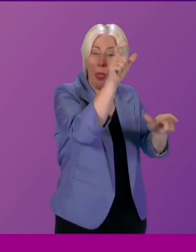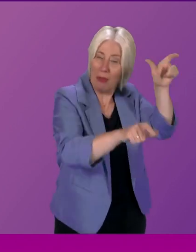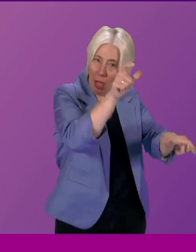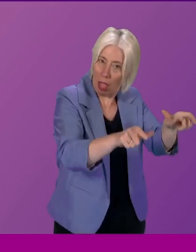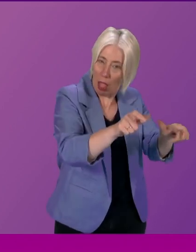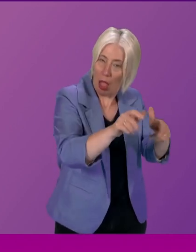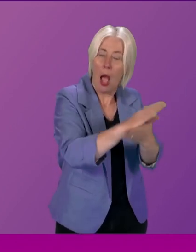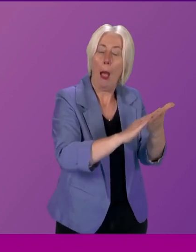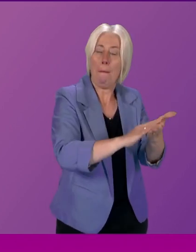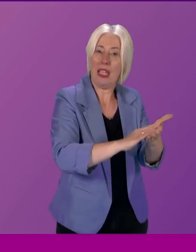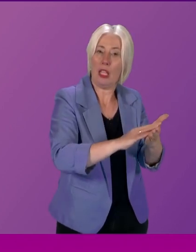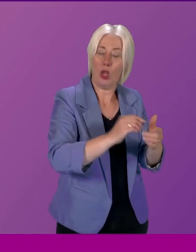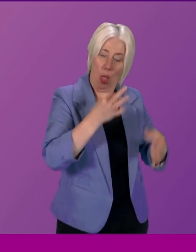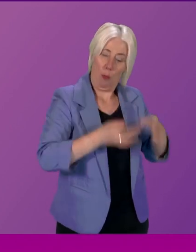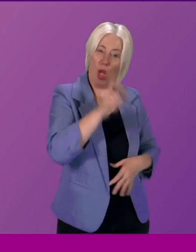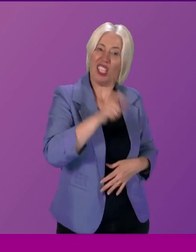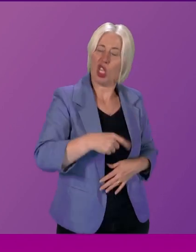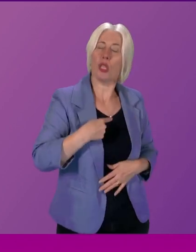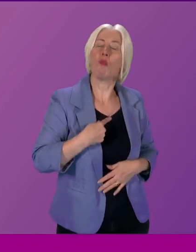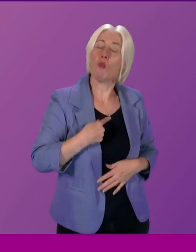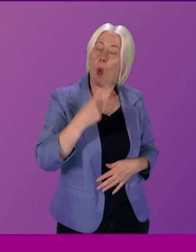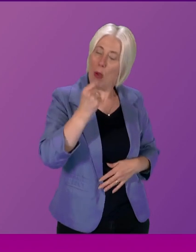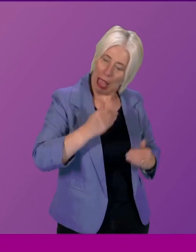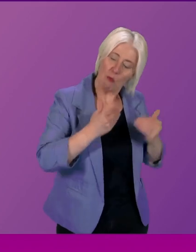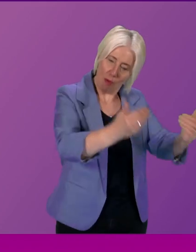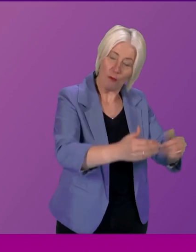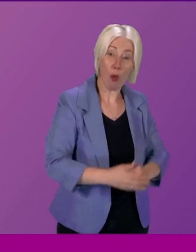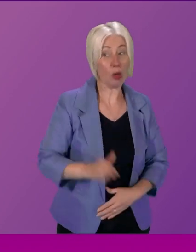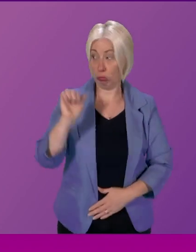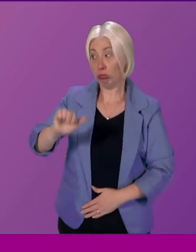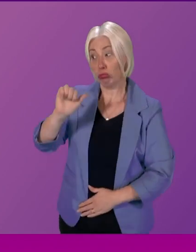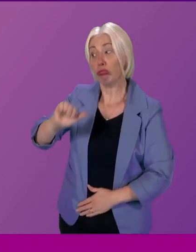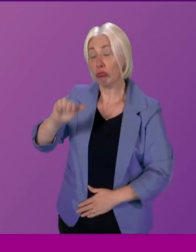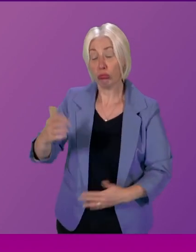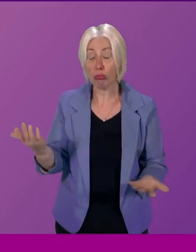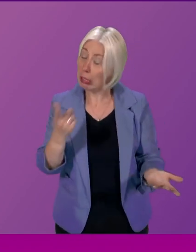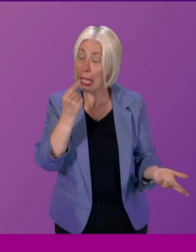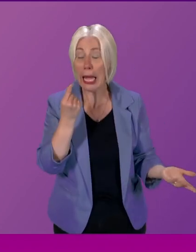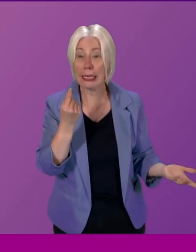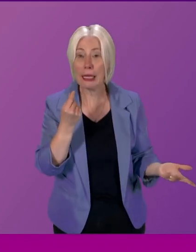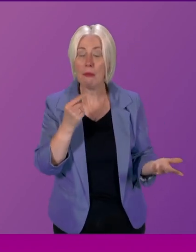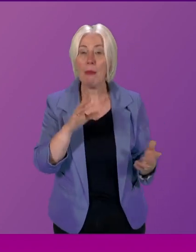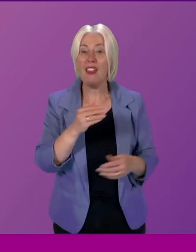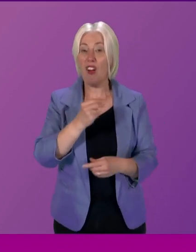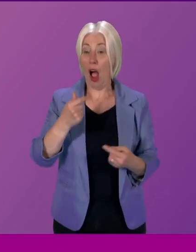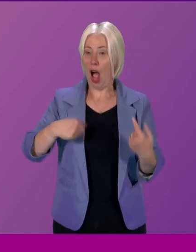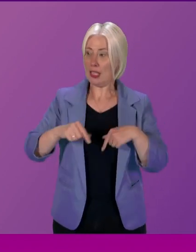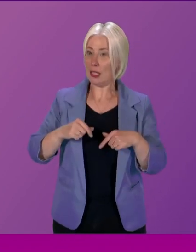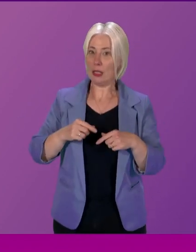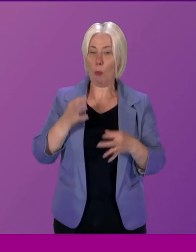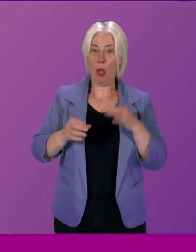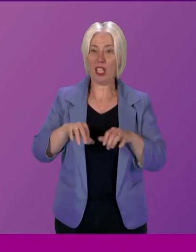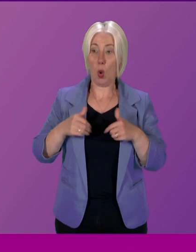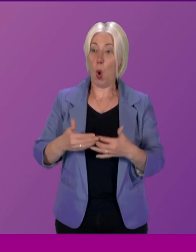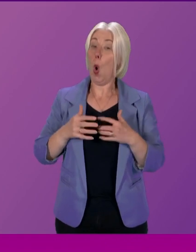Paul O'Kane I mean absolutely I think it could certainly be viewed in that regard and perhaps an easy way out for all of us sitting in this